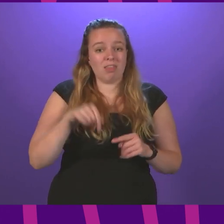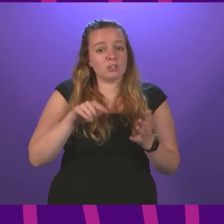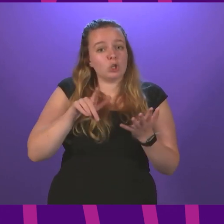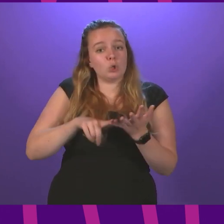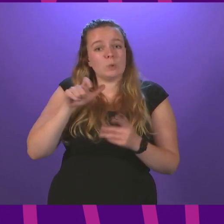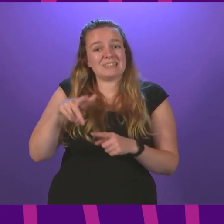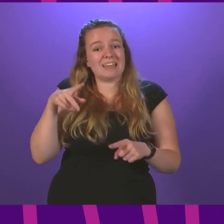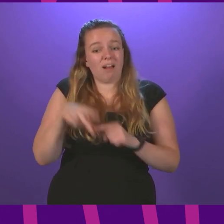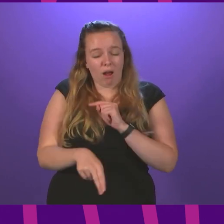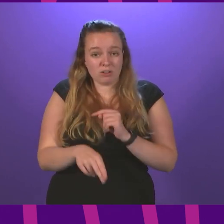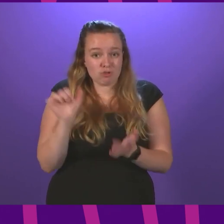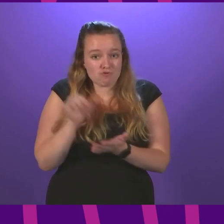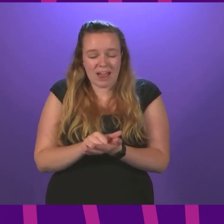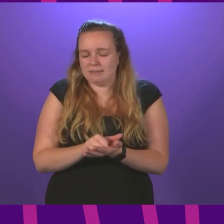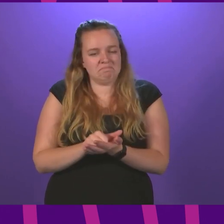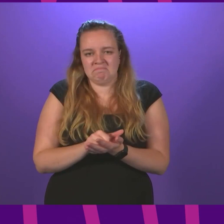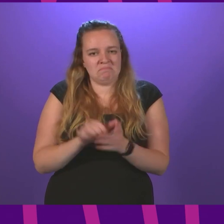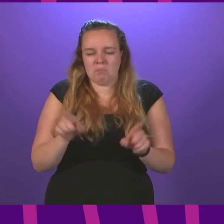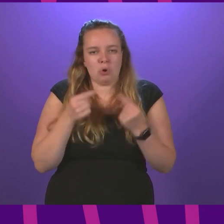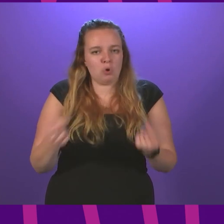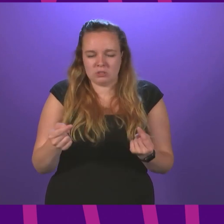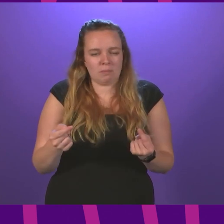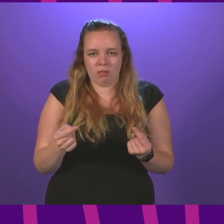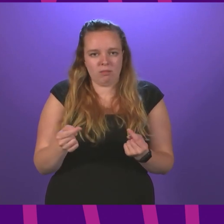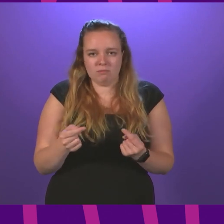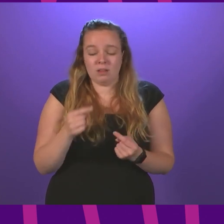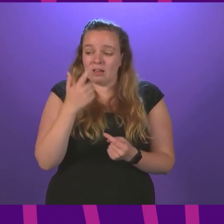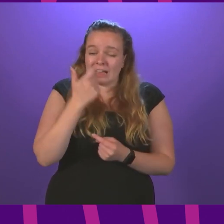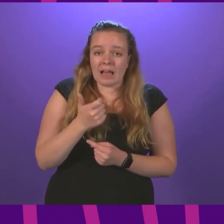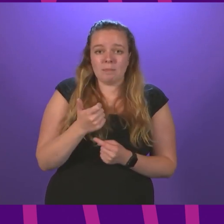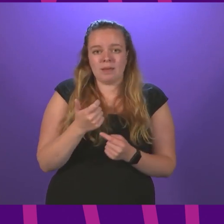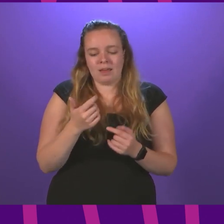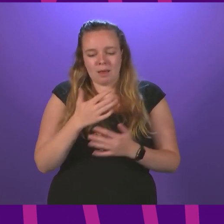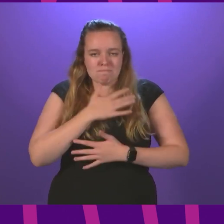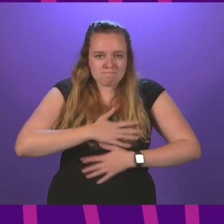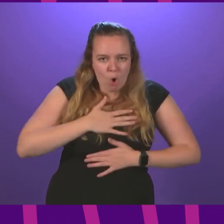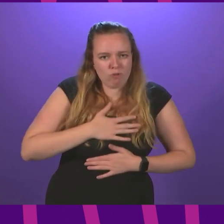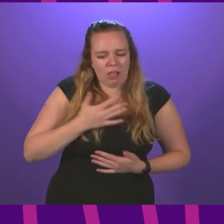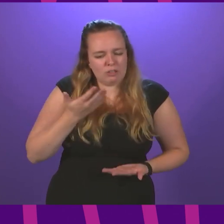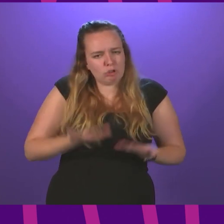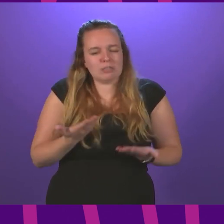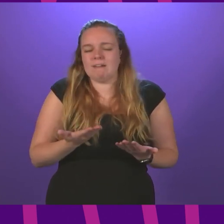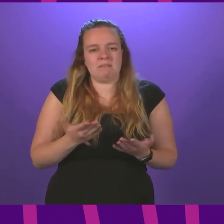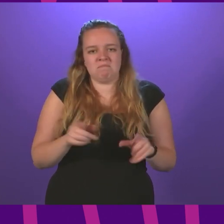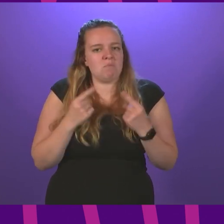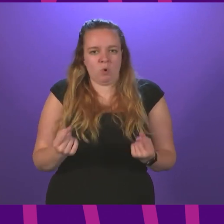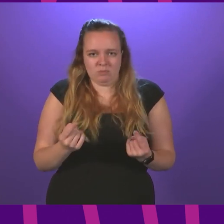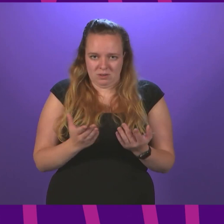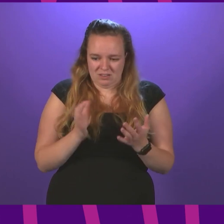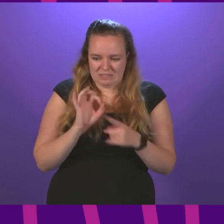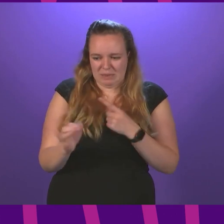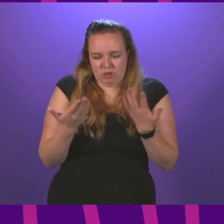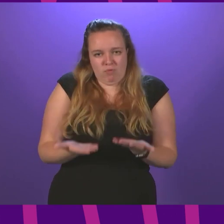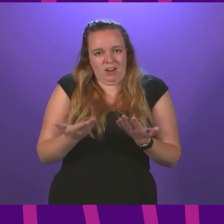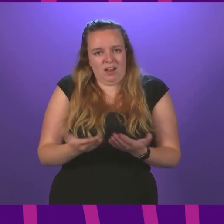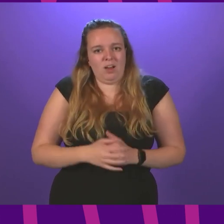universal credit cut be right. In no way can it be reasonably or morally justified, especially at this time.